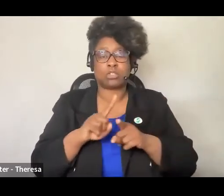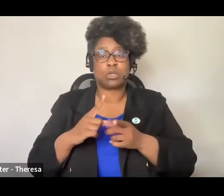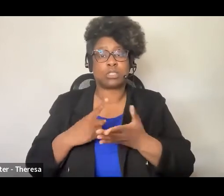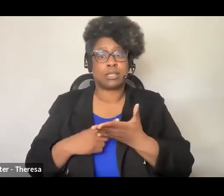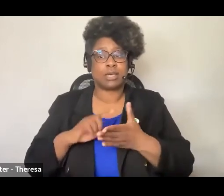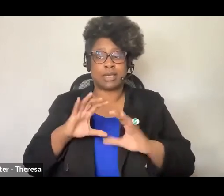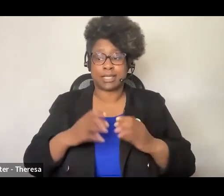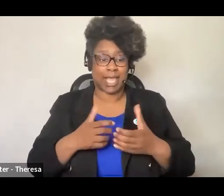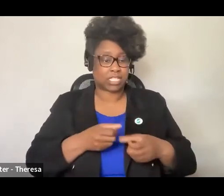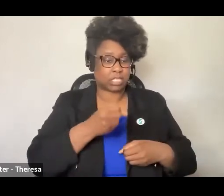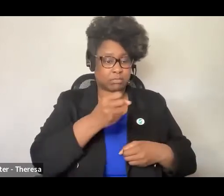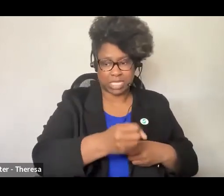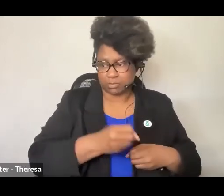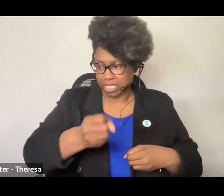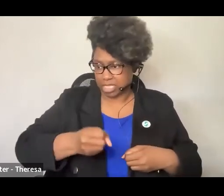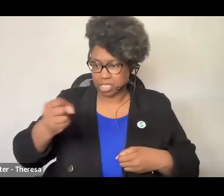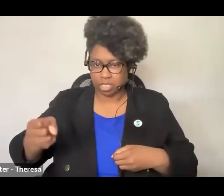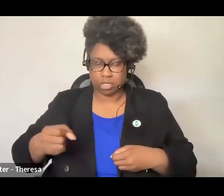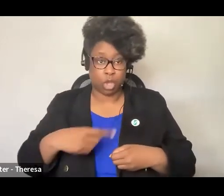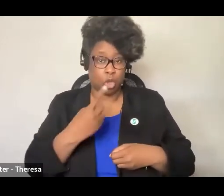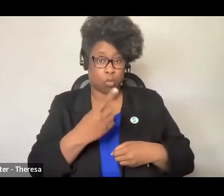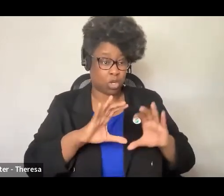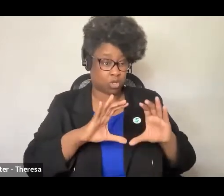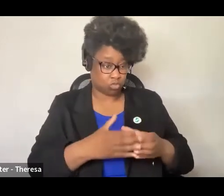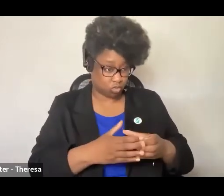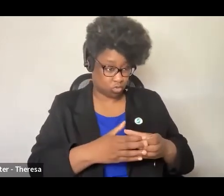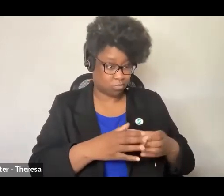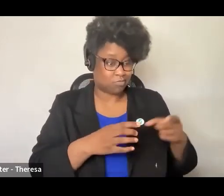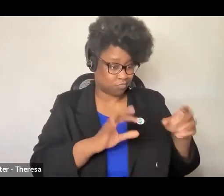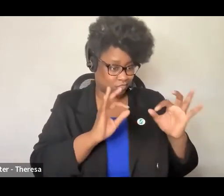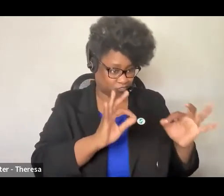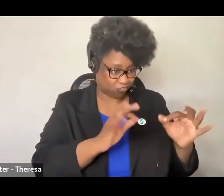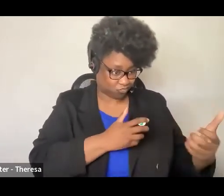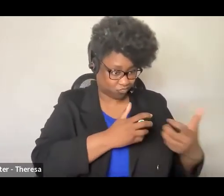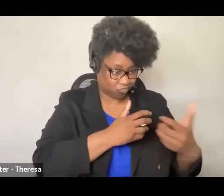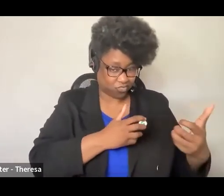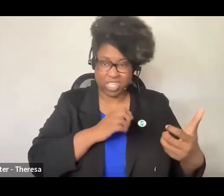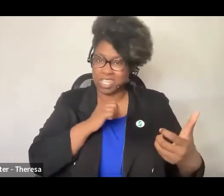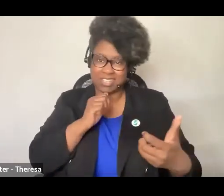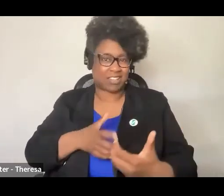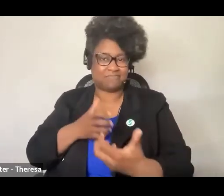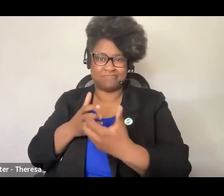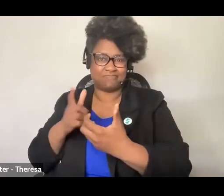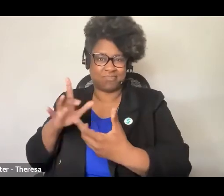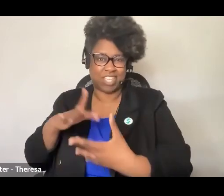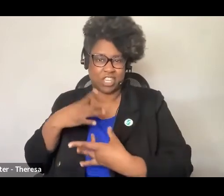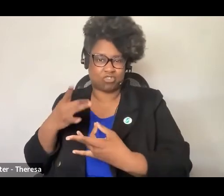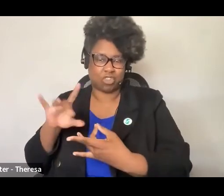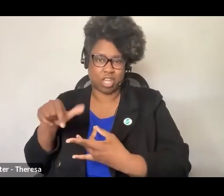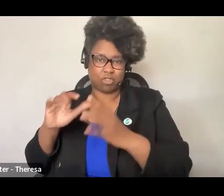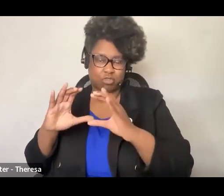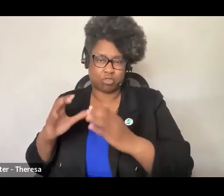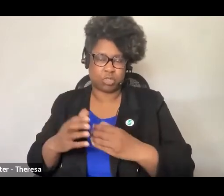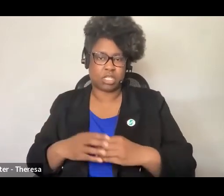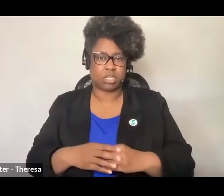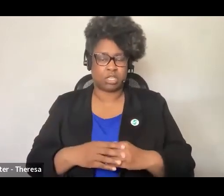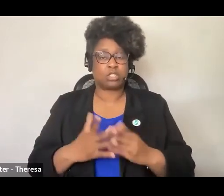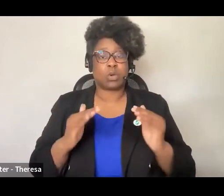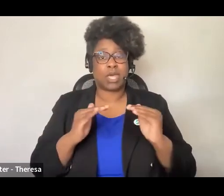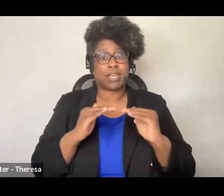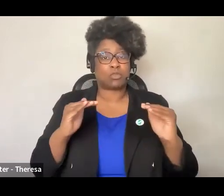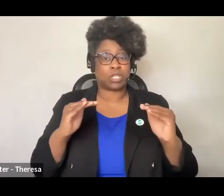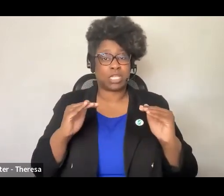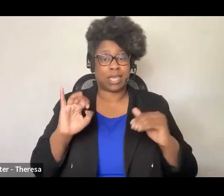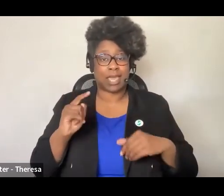placement. What serves the interests of one group may not serve the interests of another. We found it instructive to use an ethics and equity framework that could be applied to